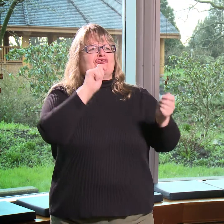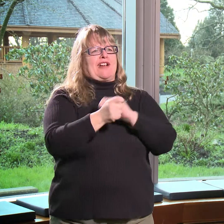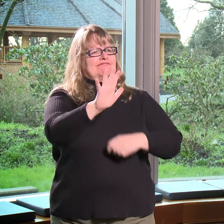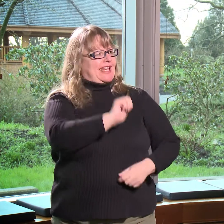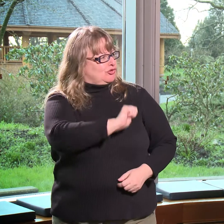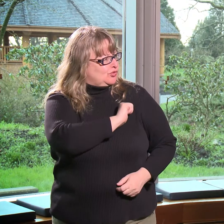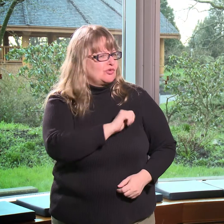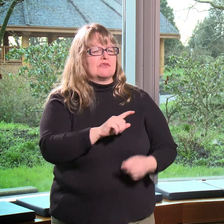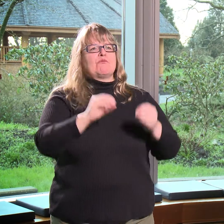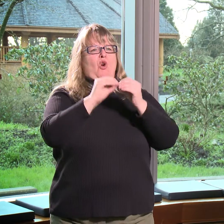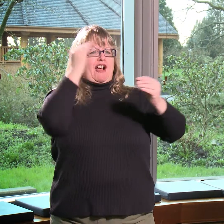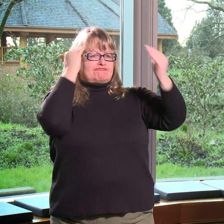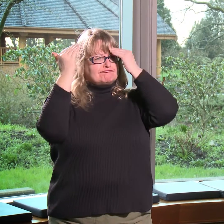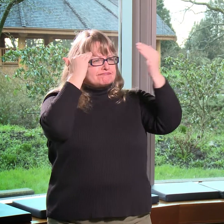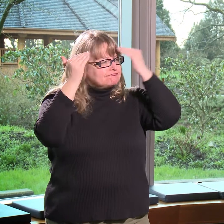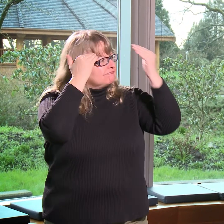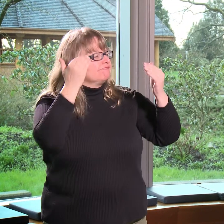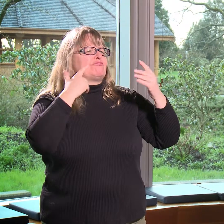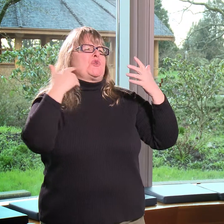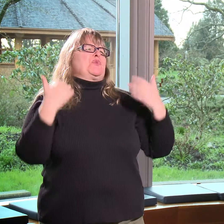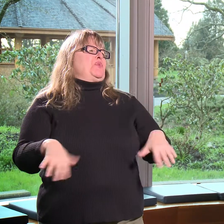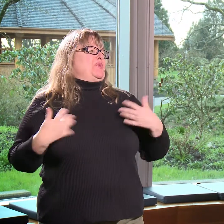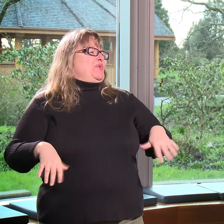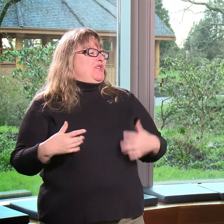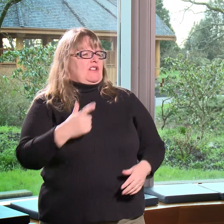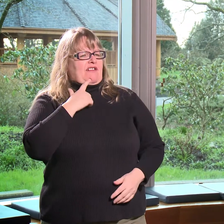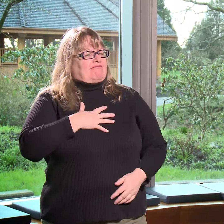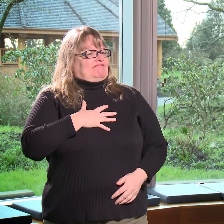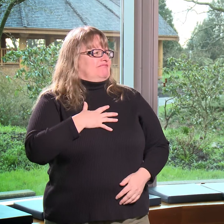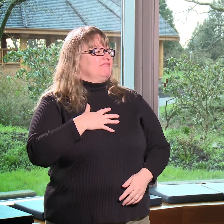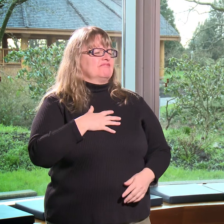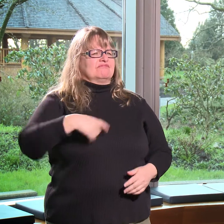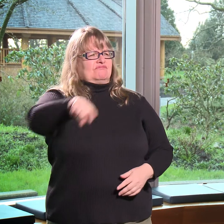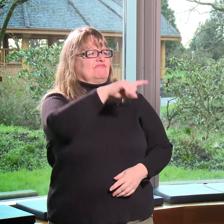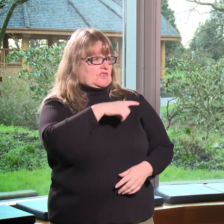students in lots of different ways. It impacts their attitude, their perspective, their knowledge. It's really amazing to see.